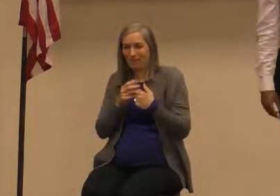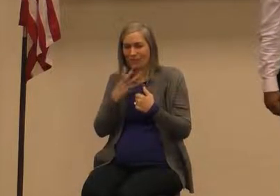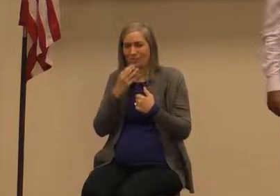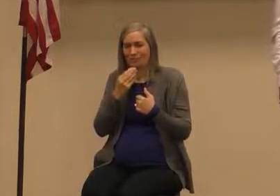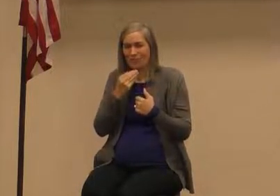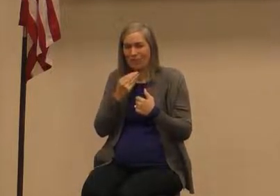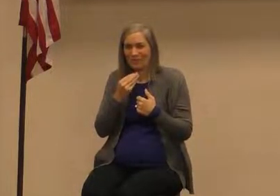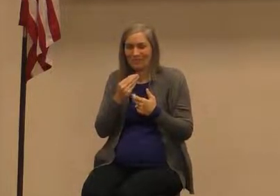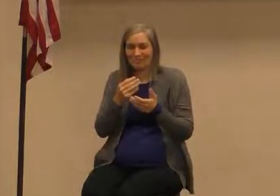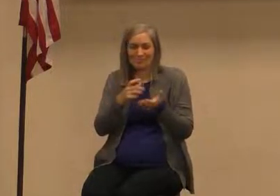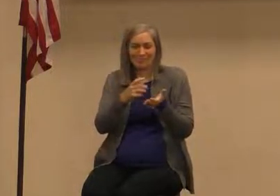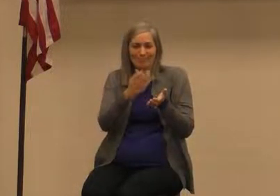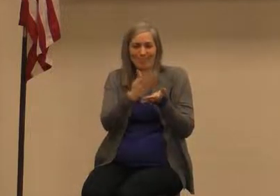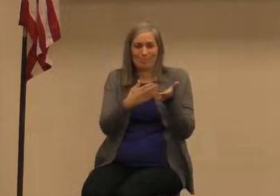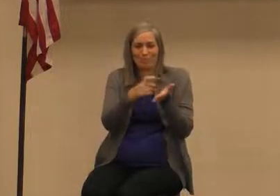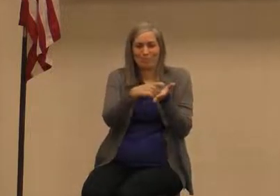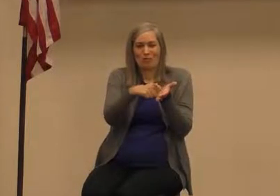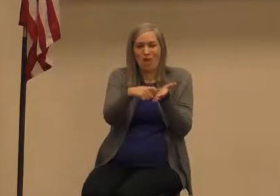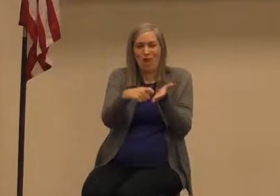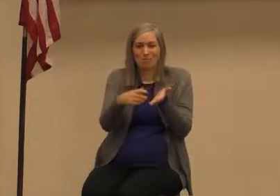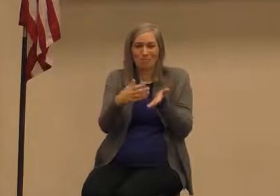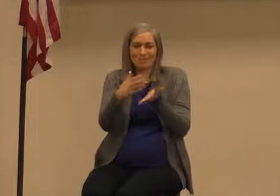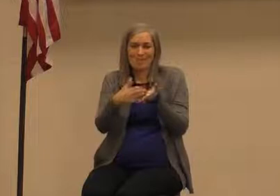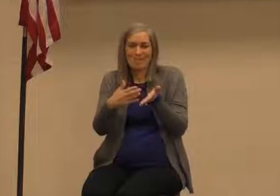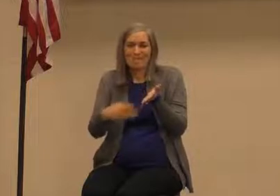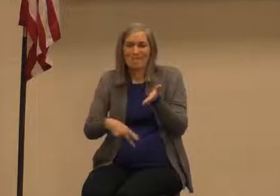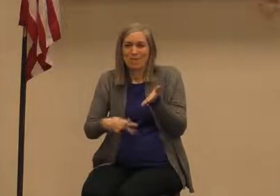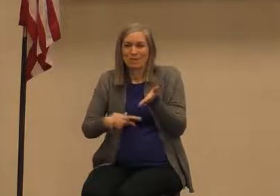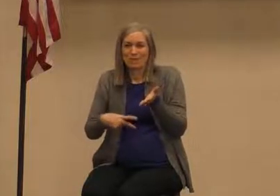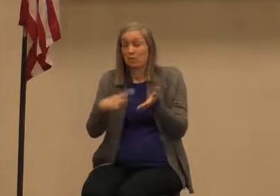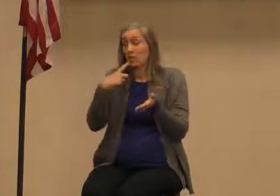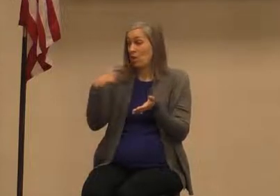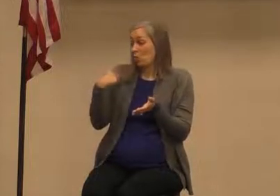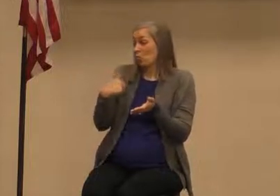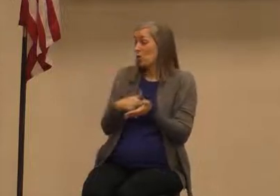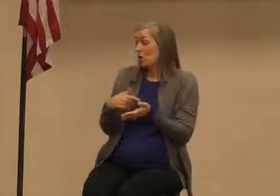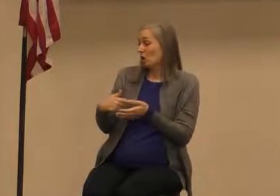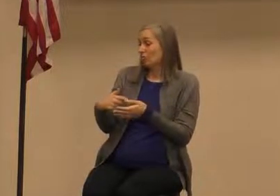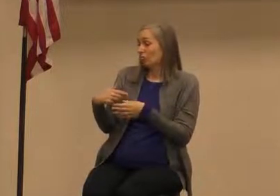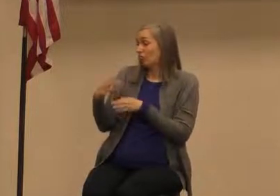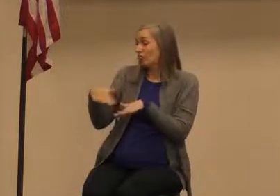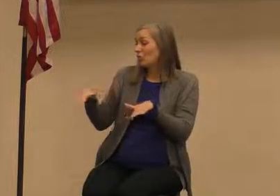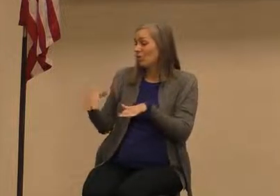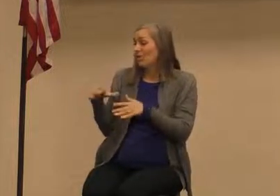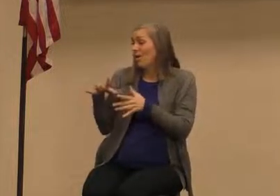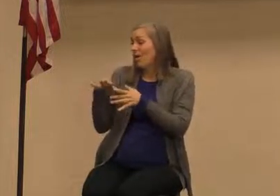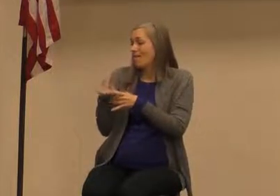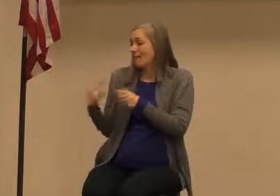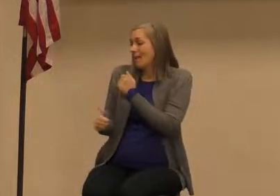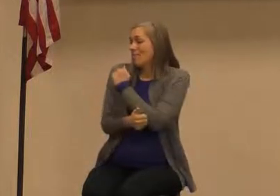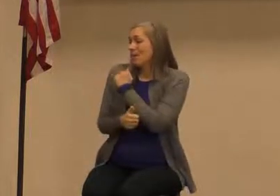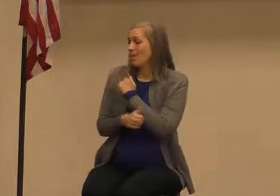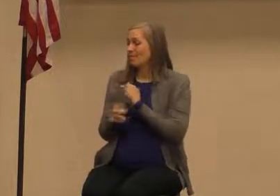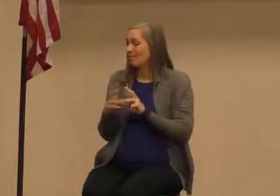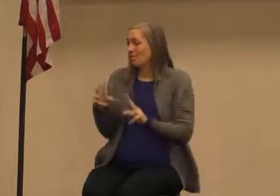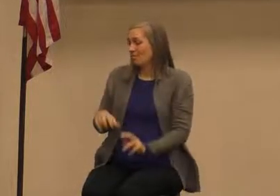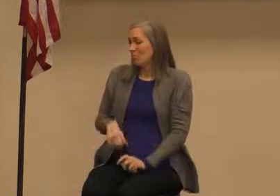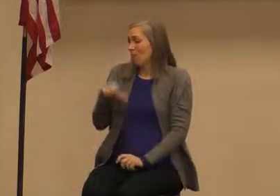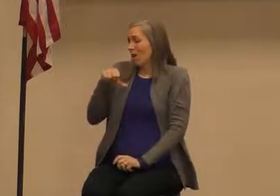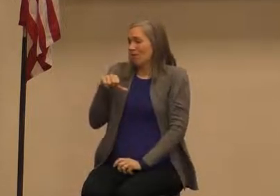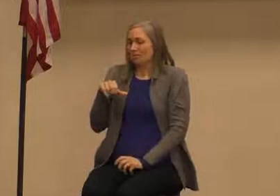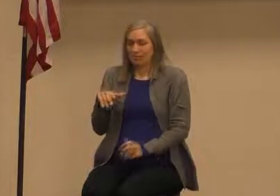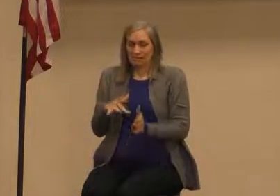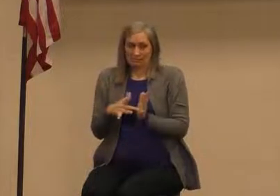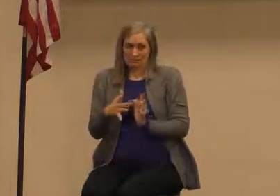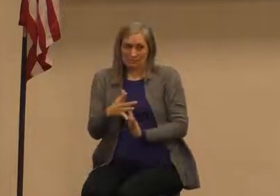are Pharisees and they're talking about Abraham their father and they're saying we're descendants of Abraham and they take great pride in that well this is Jesus'